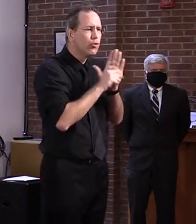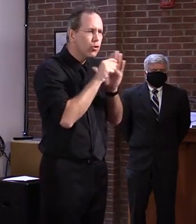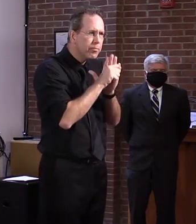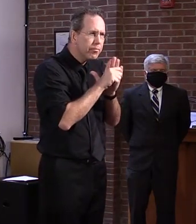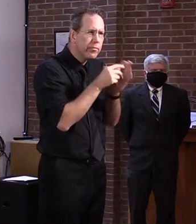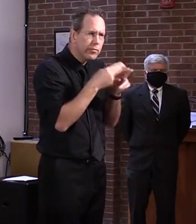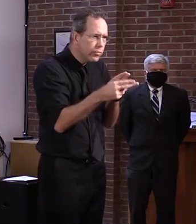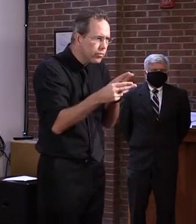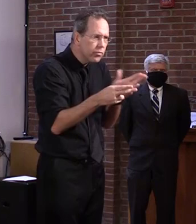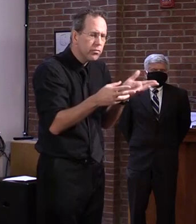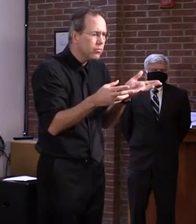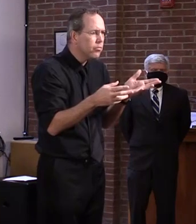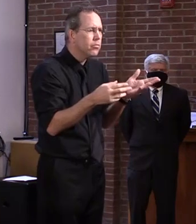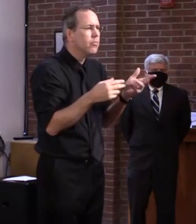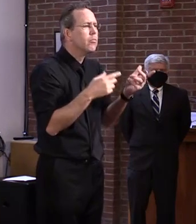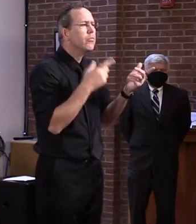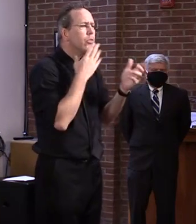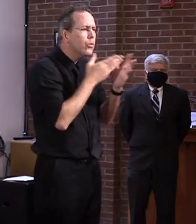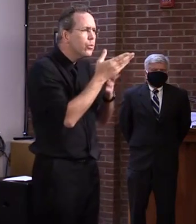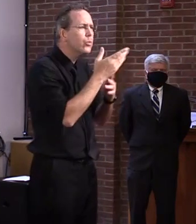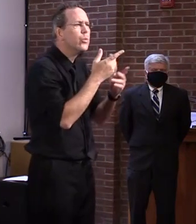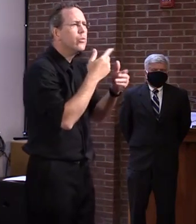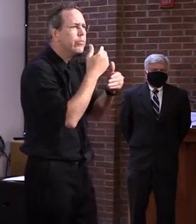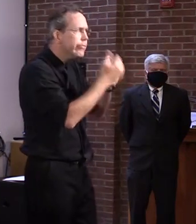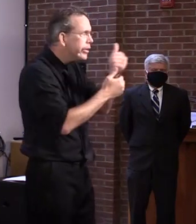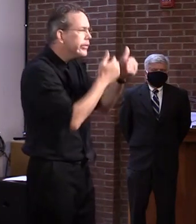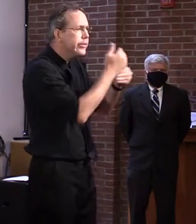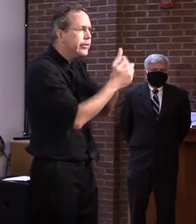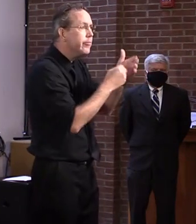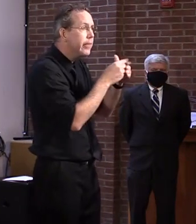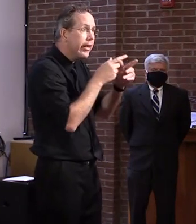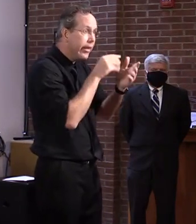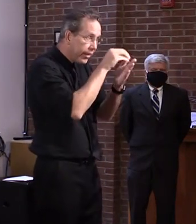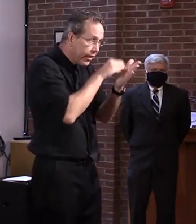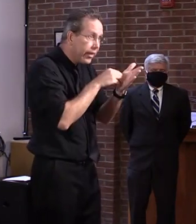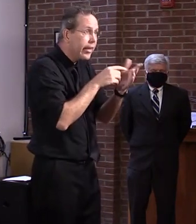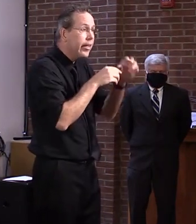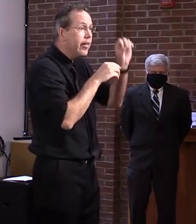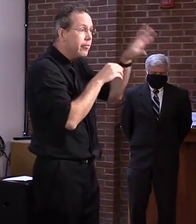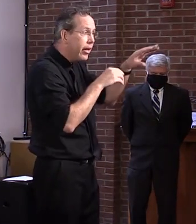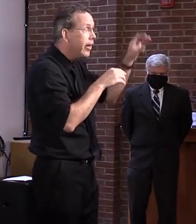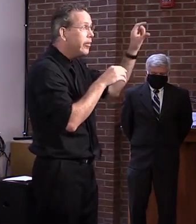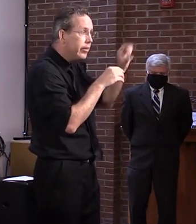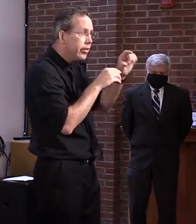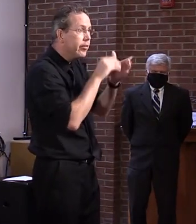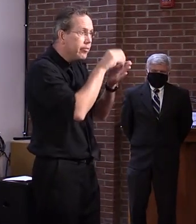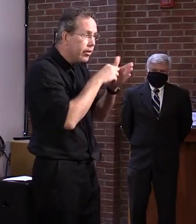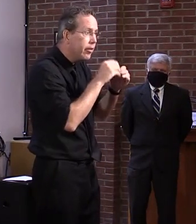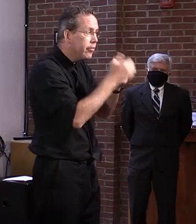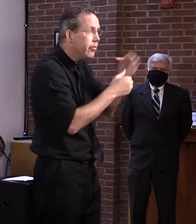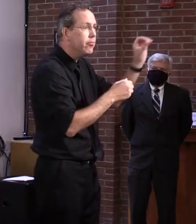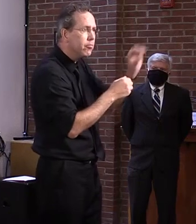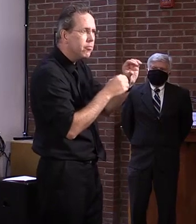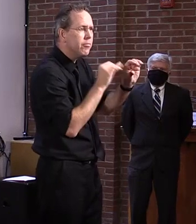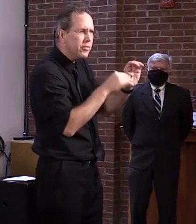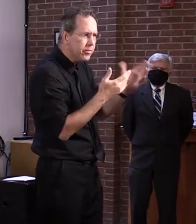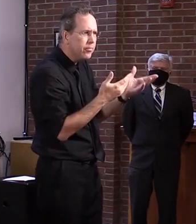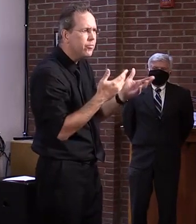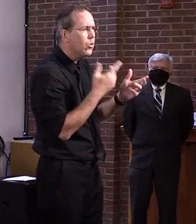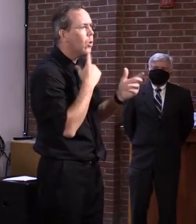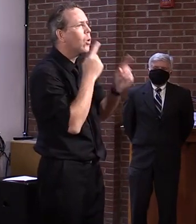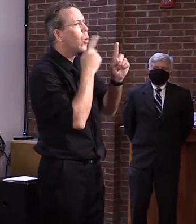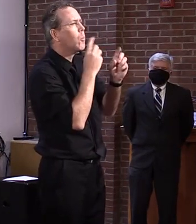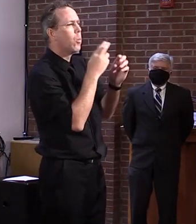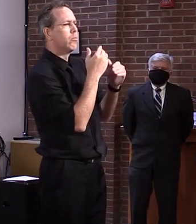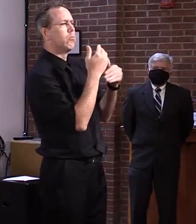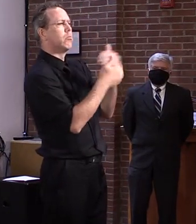program in our mainframe and, and various systems. So for, for the hope of getting the process quickly, they'll probably go out